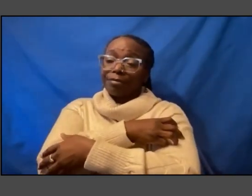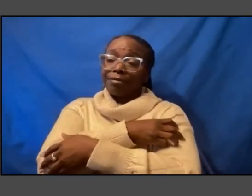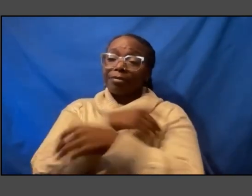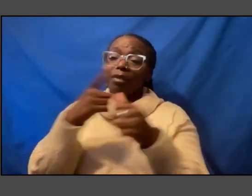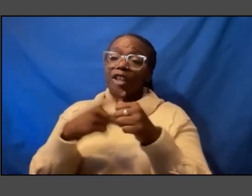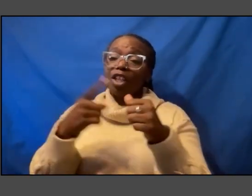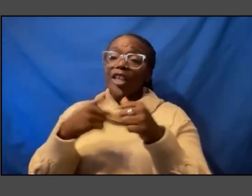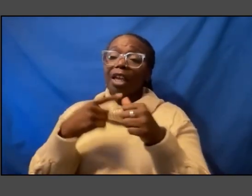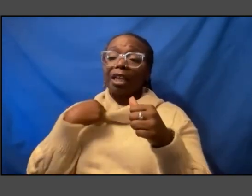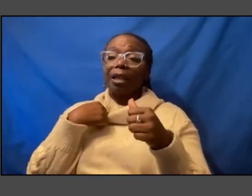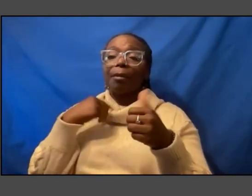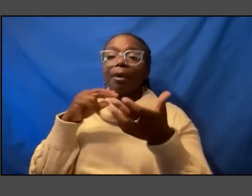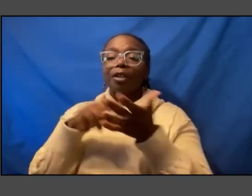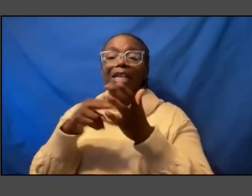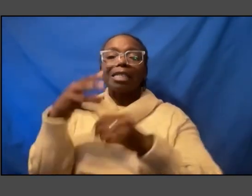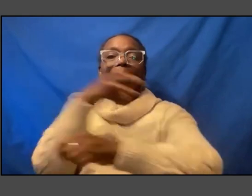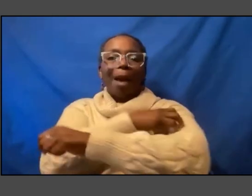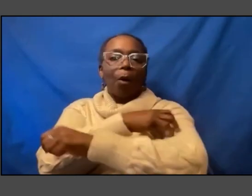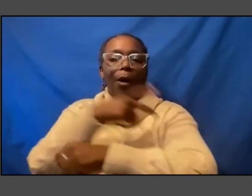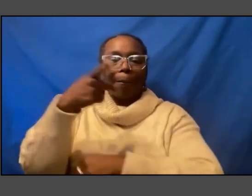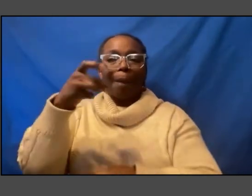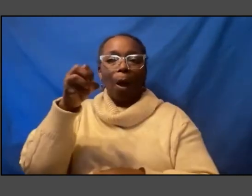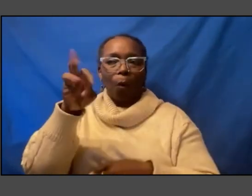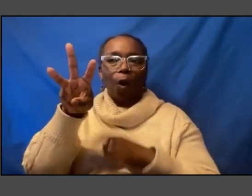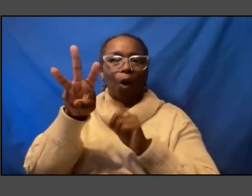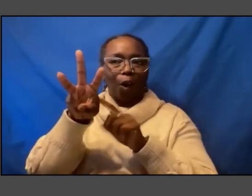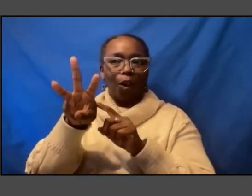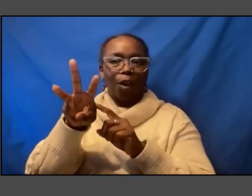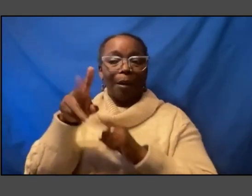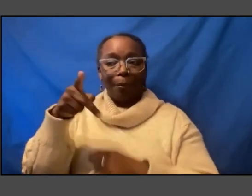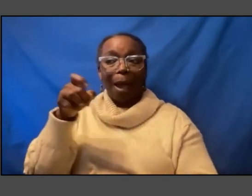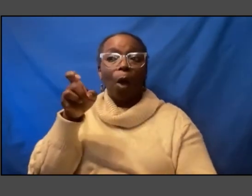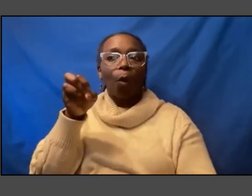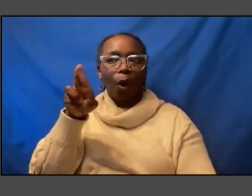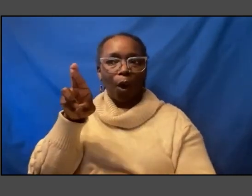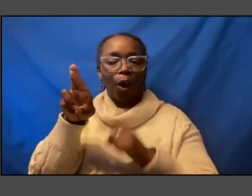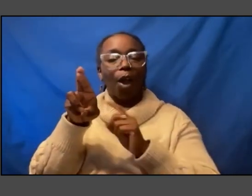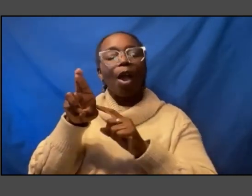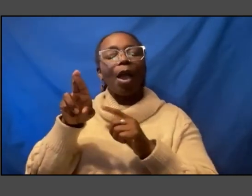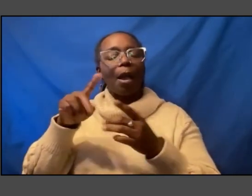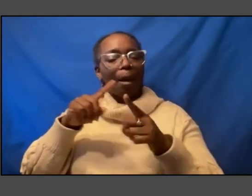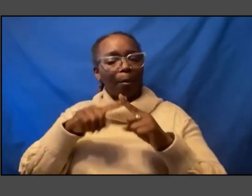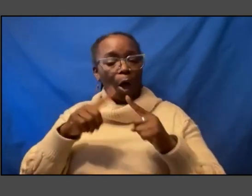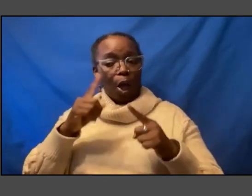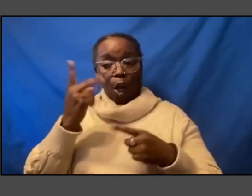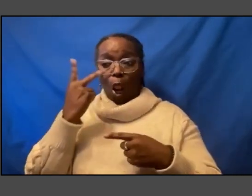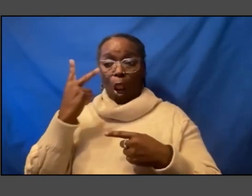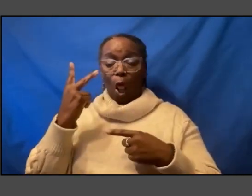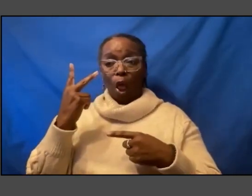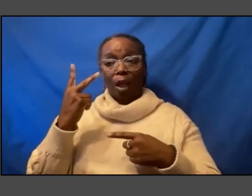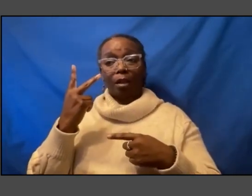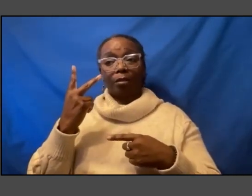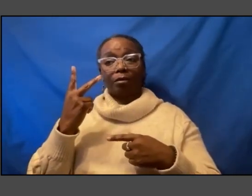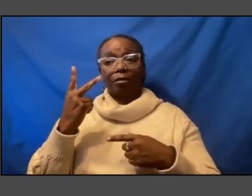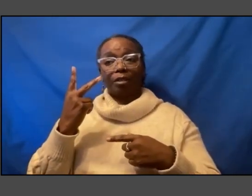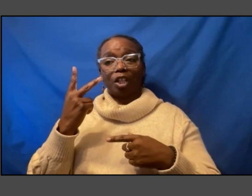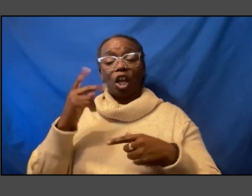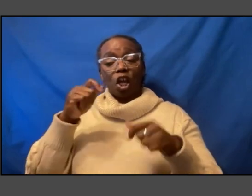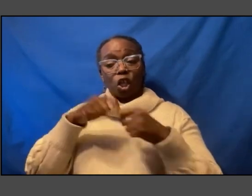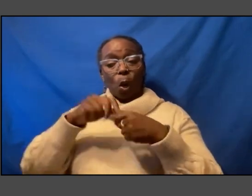power right um and that but the notion is to look within your sphere your community how do you sort of